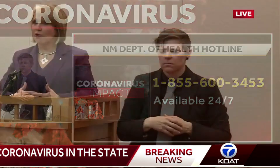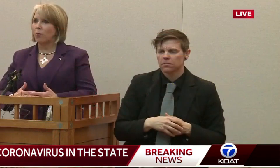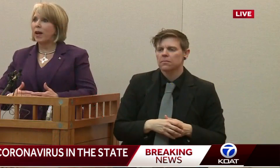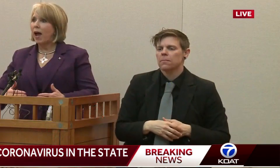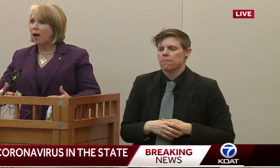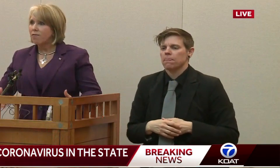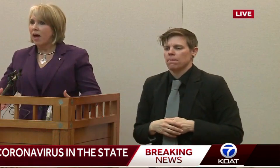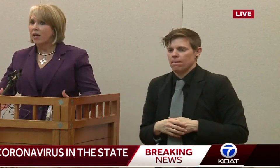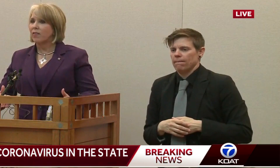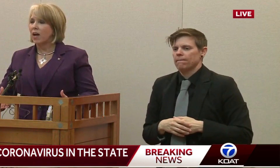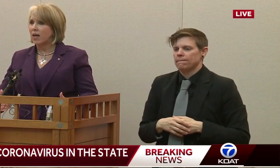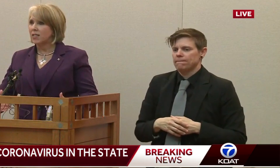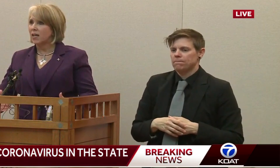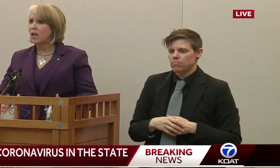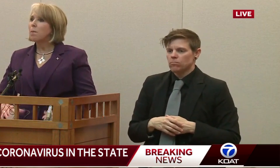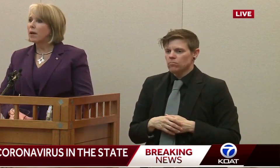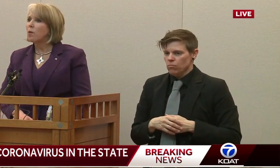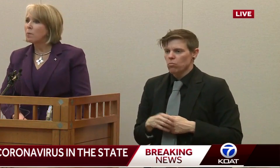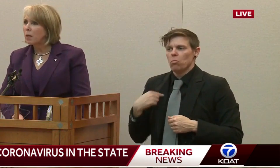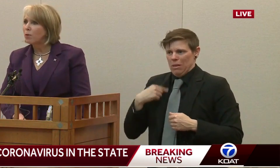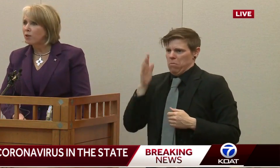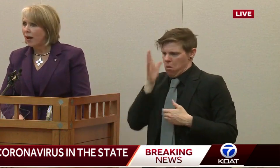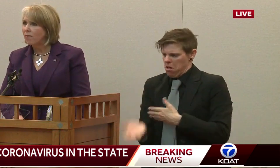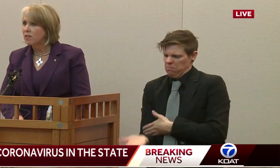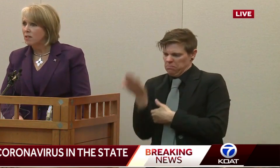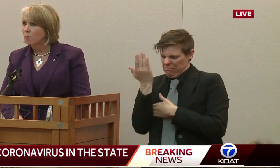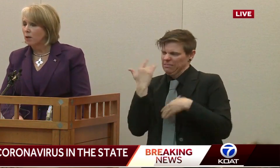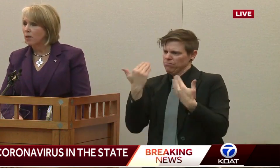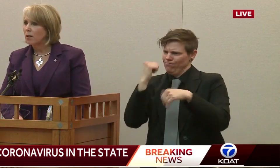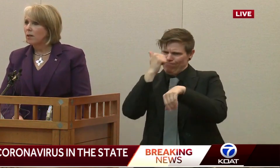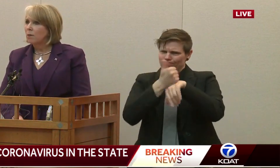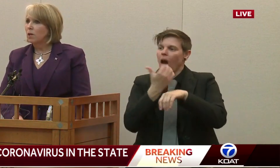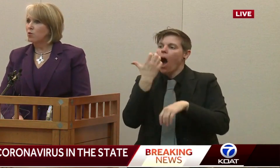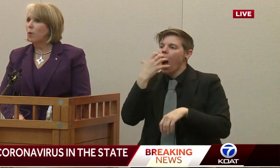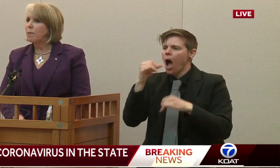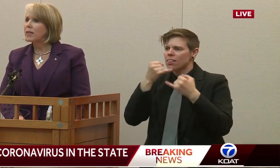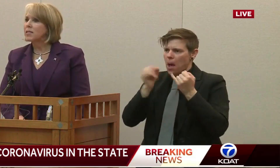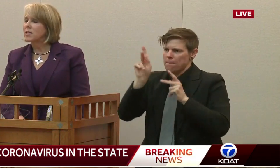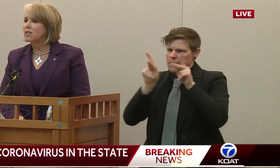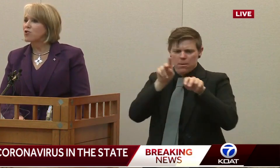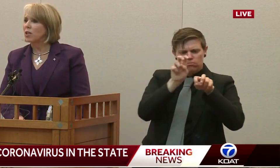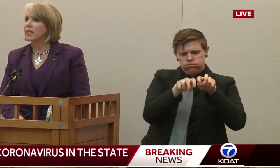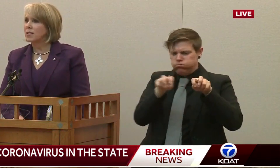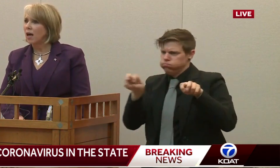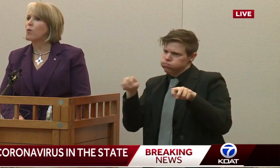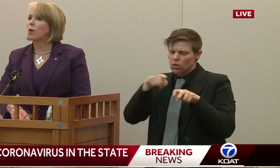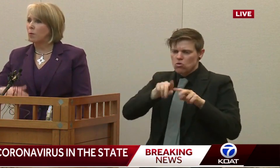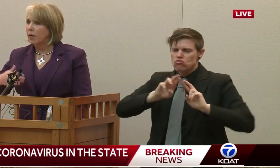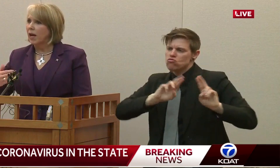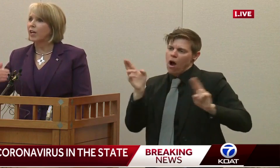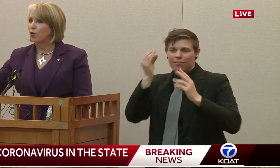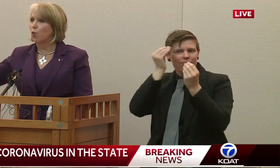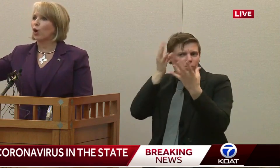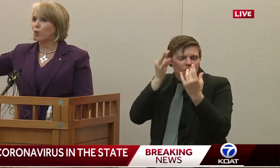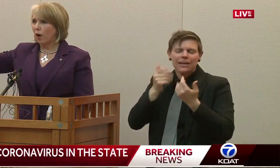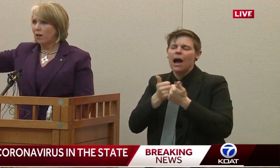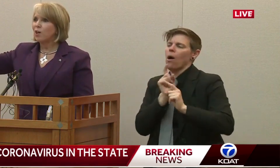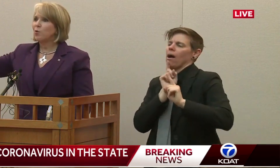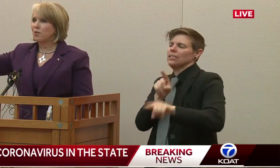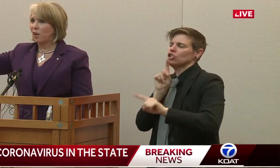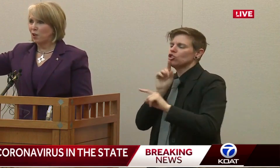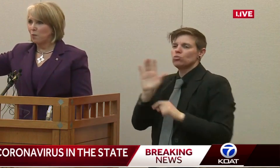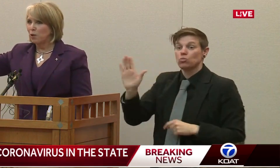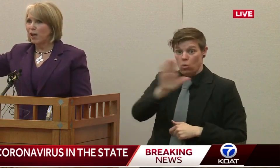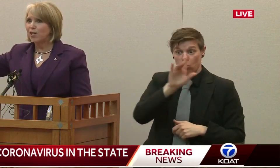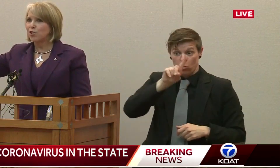to make sure that we have that in the context. But I want people to have this number. Because when we made this decision last night, we were beginning to work,